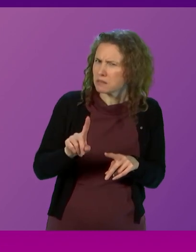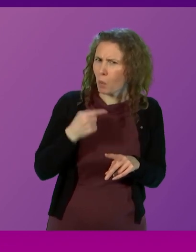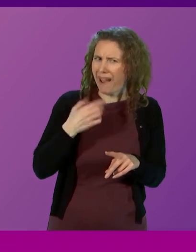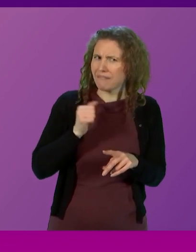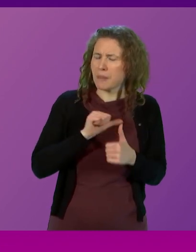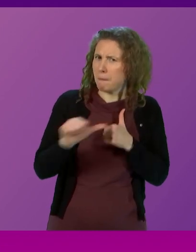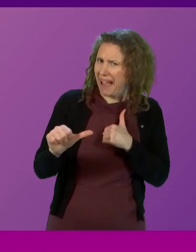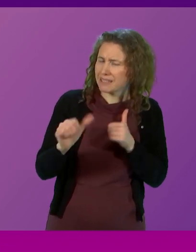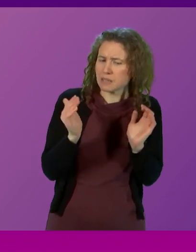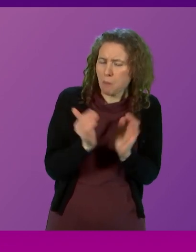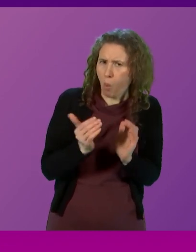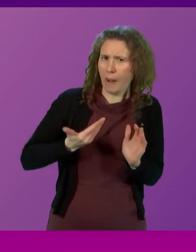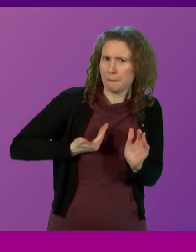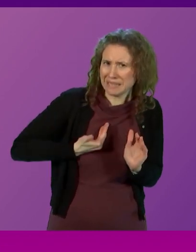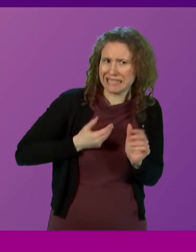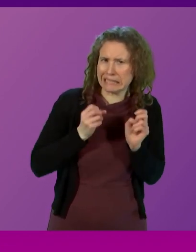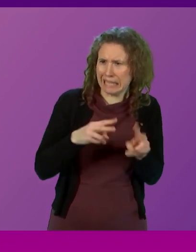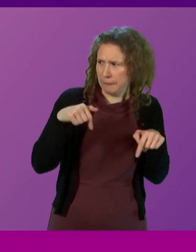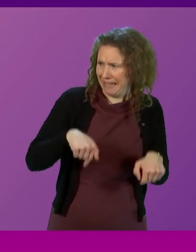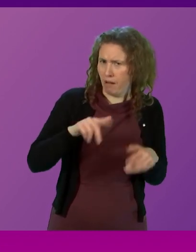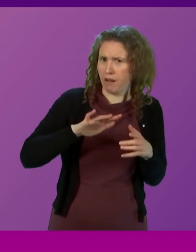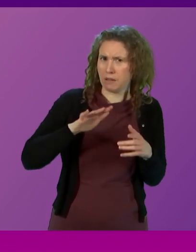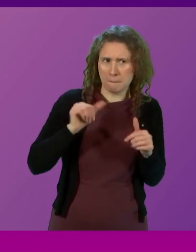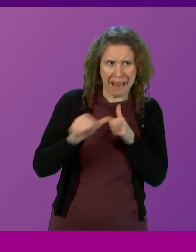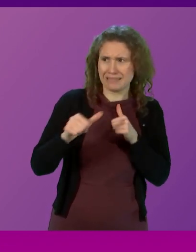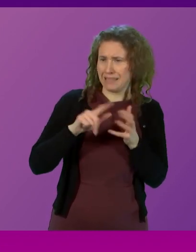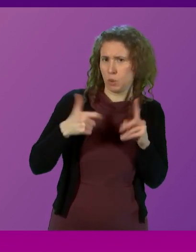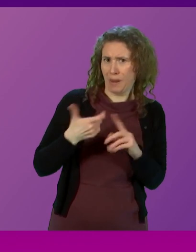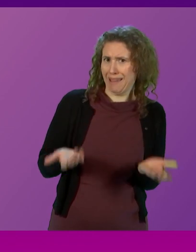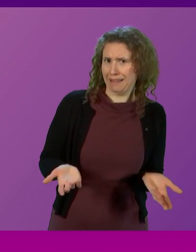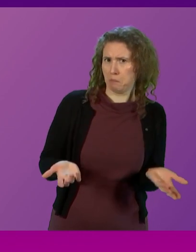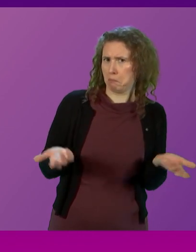the best small business scheme in the United Kingdom.